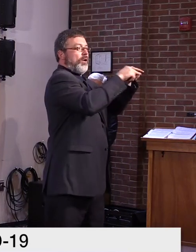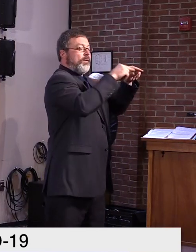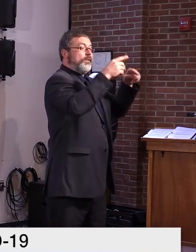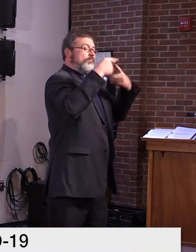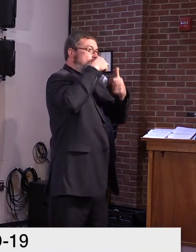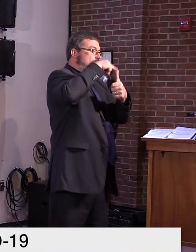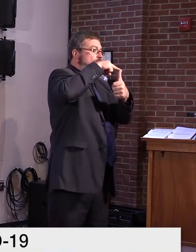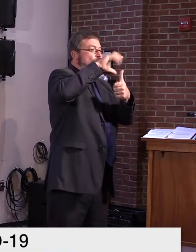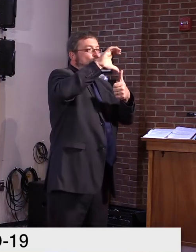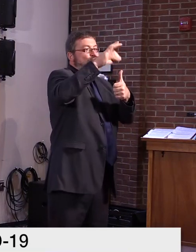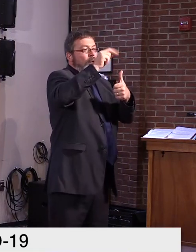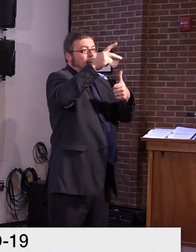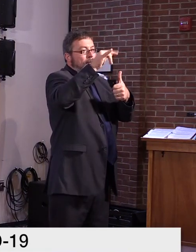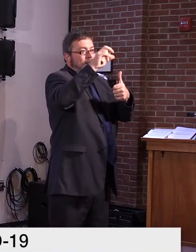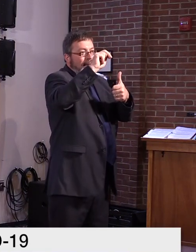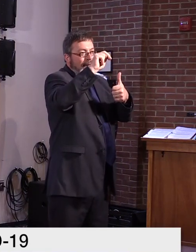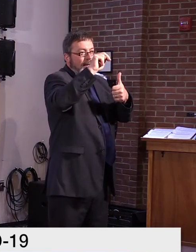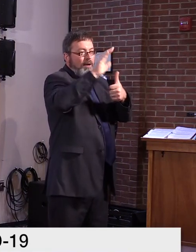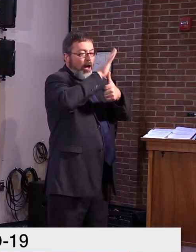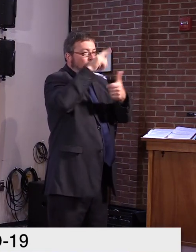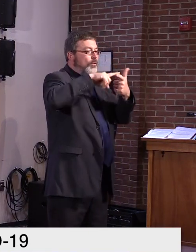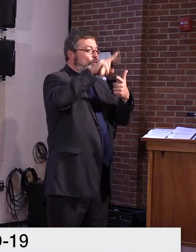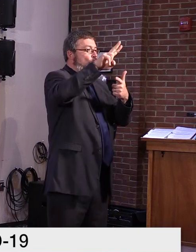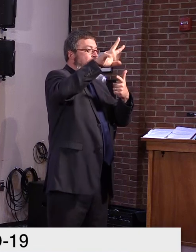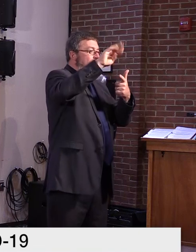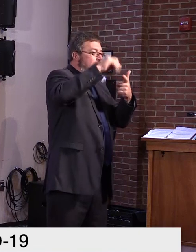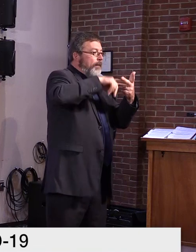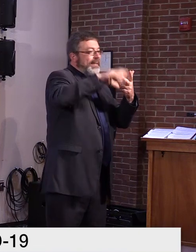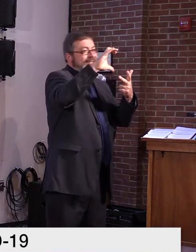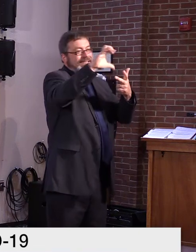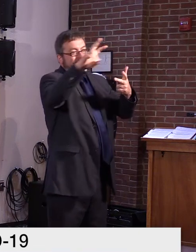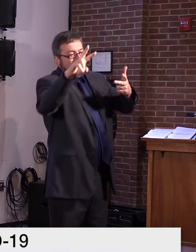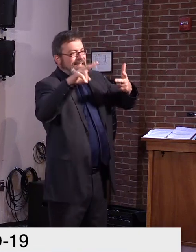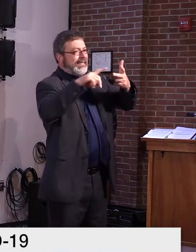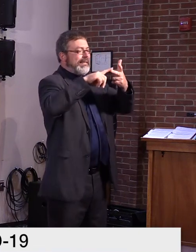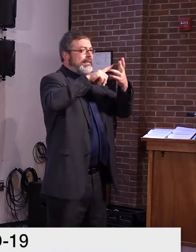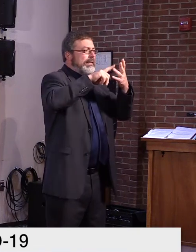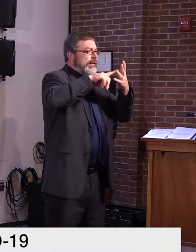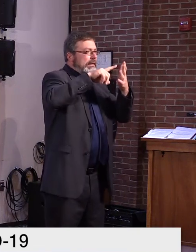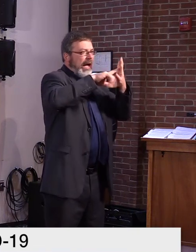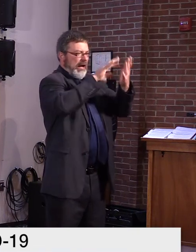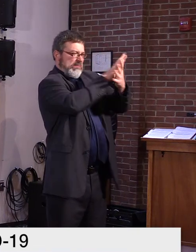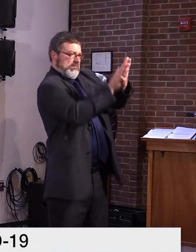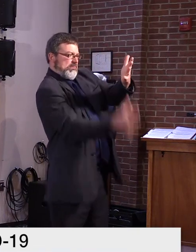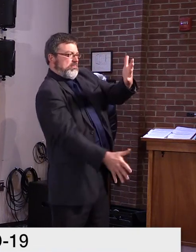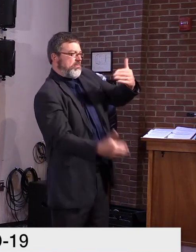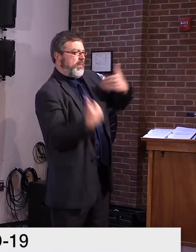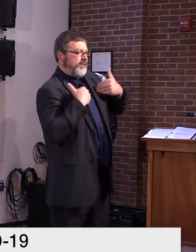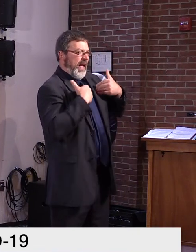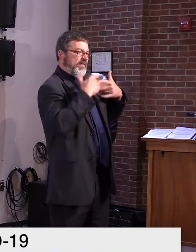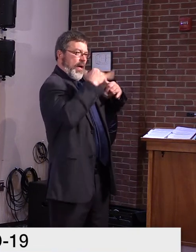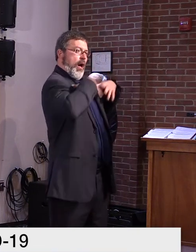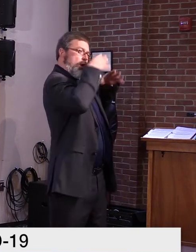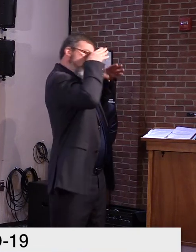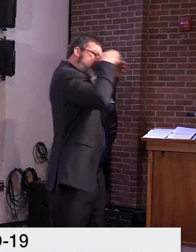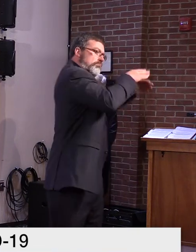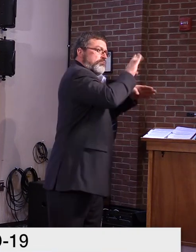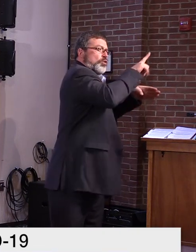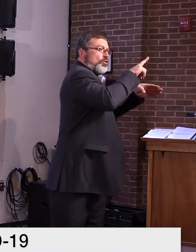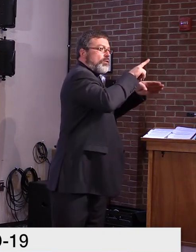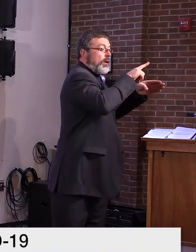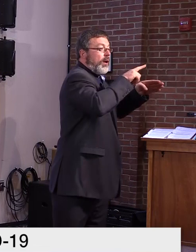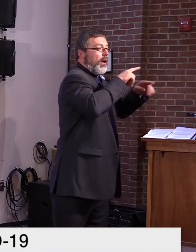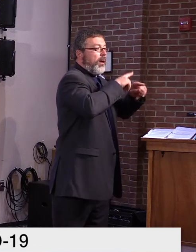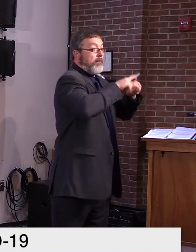just to not call out any specific institution, particularly if there's only a single case of a small institution. But I can tell you